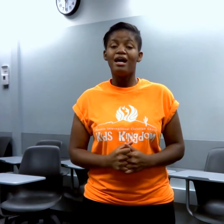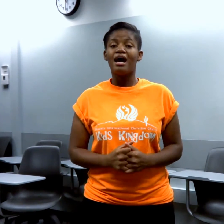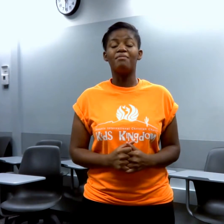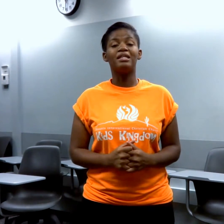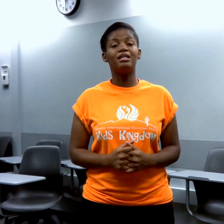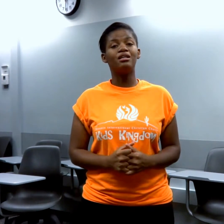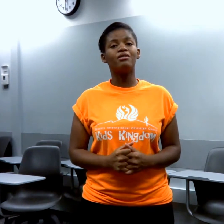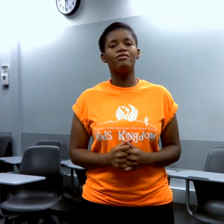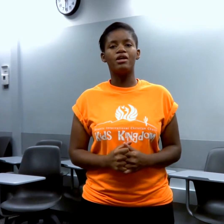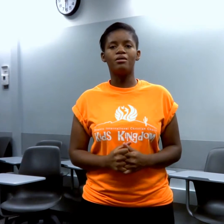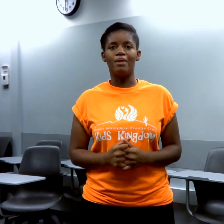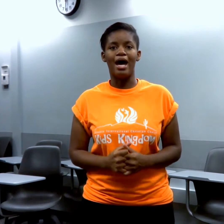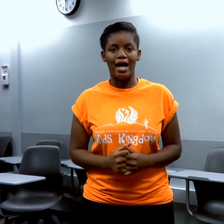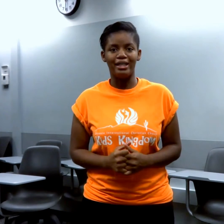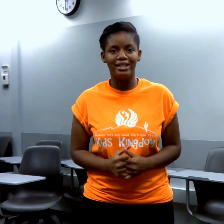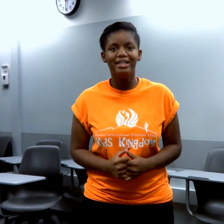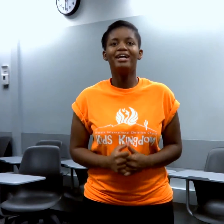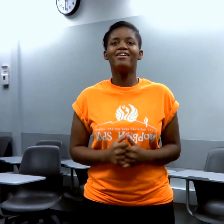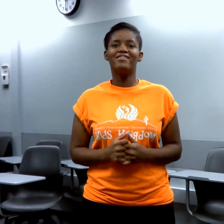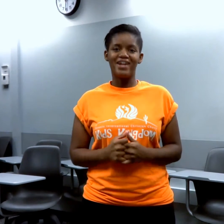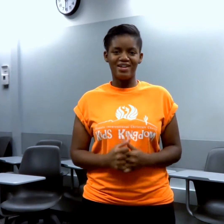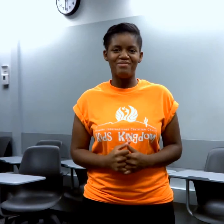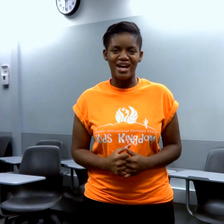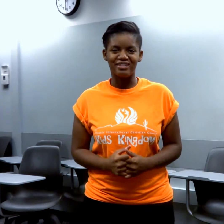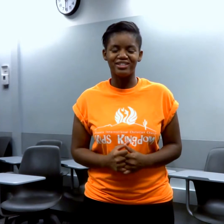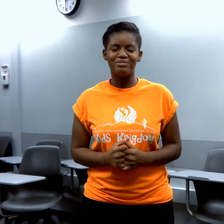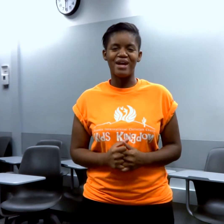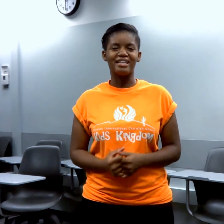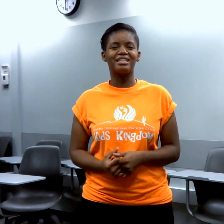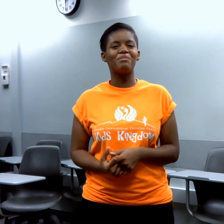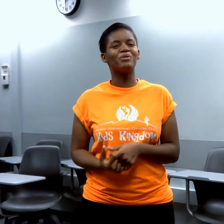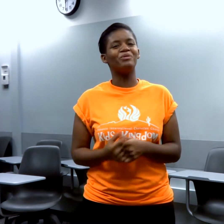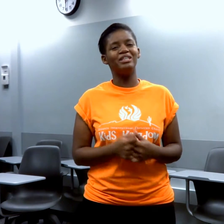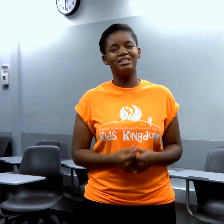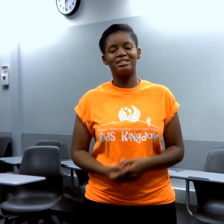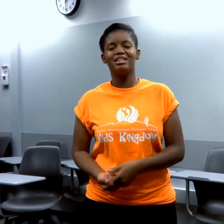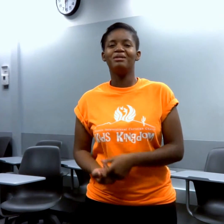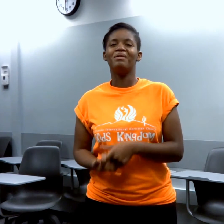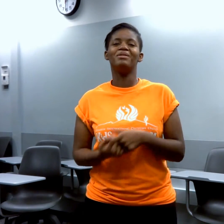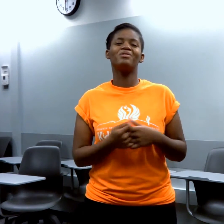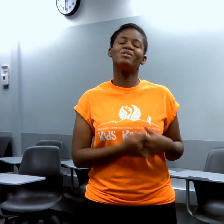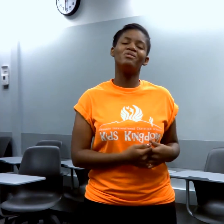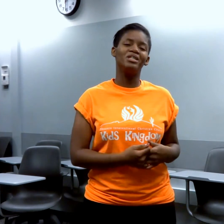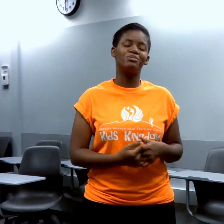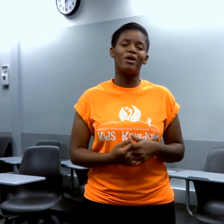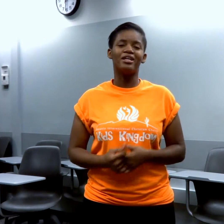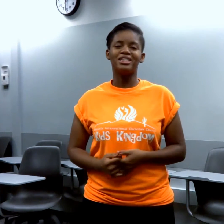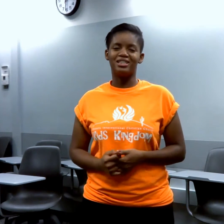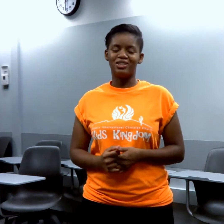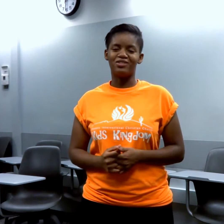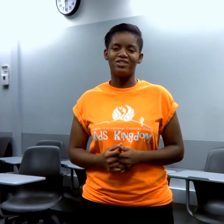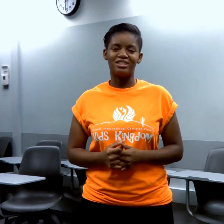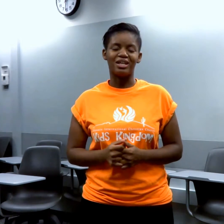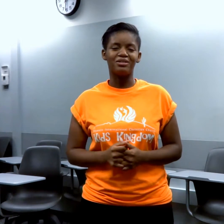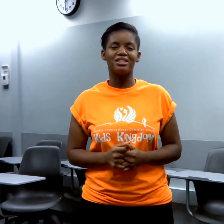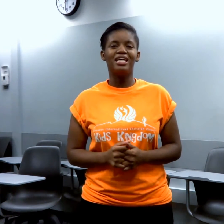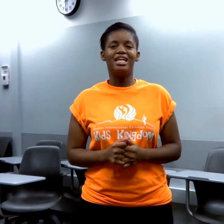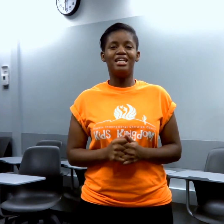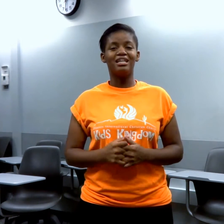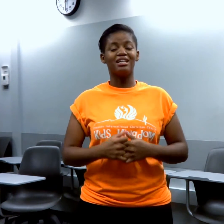I've been eating very bad, very bad for the past couple weeks, maybe three weeks prior to the juice feast. I was eating a